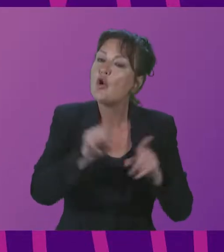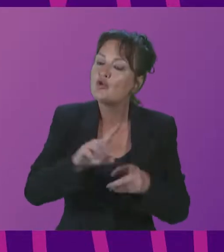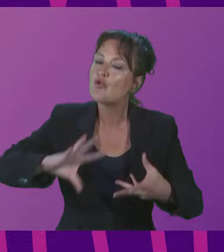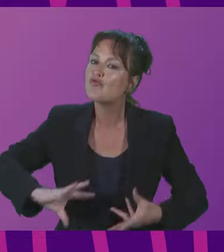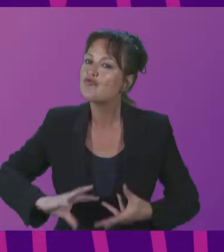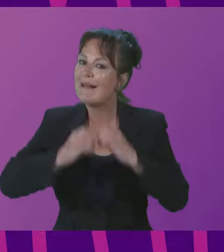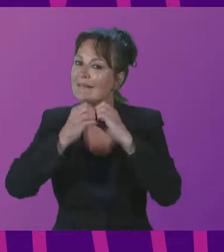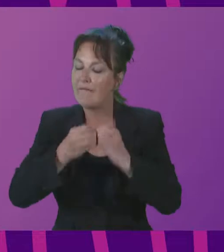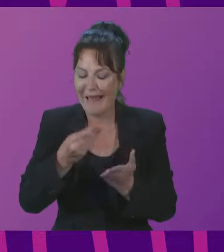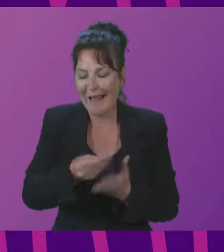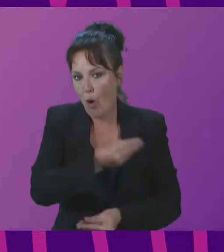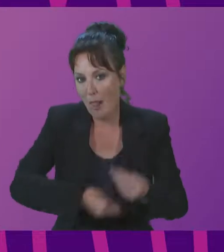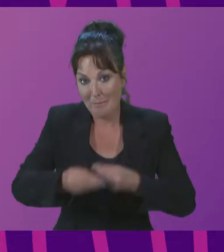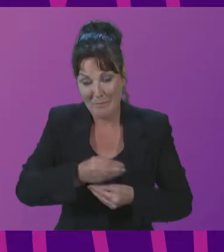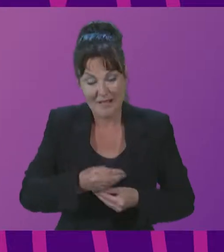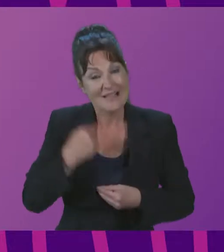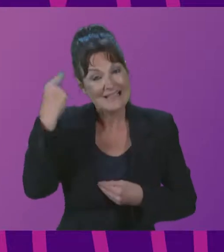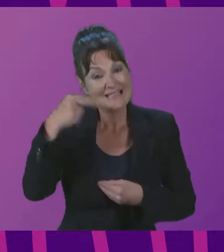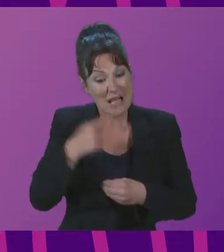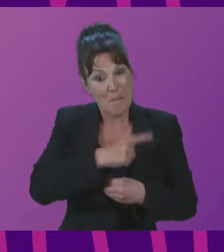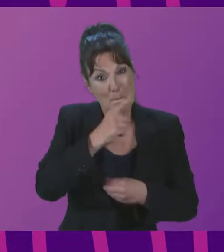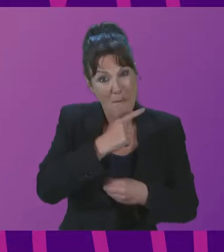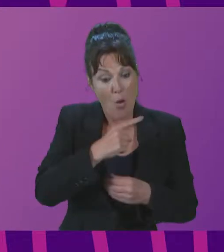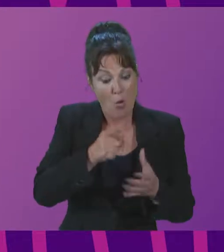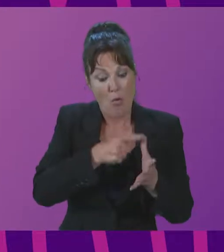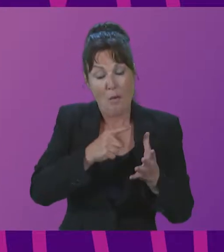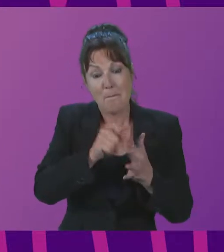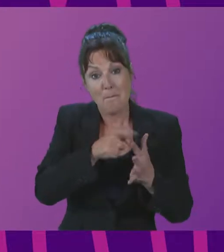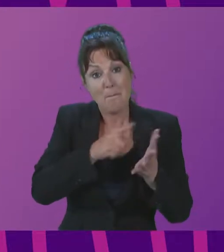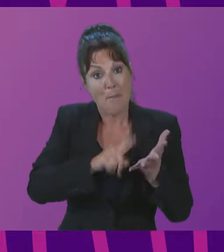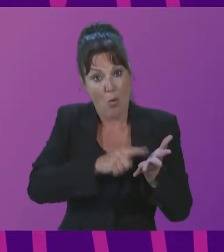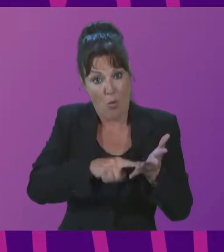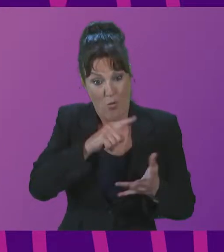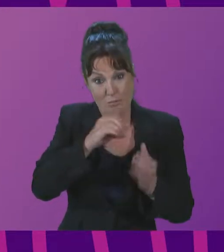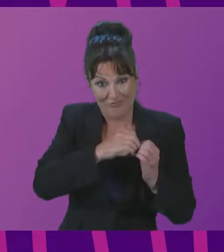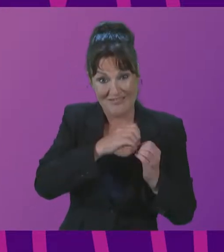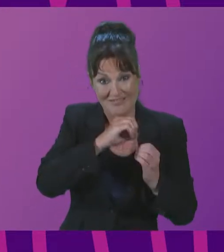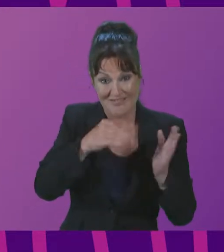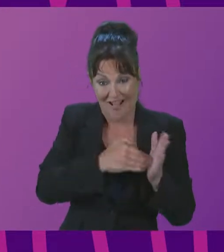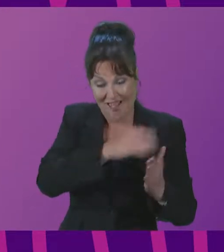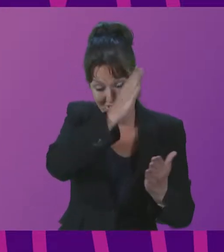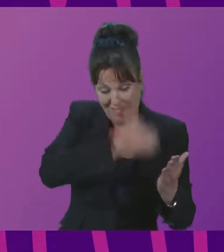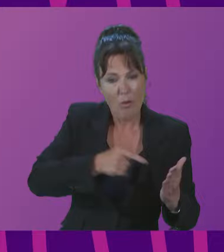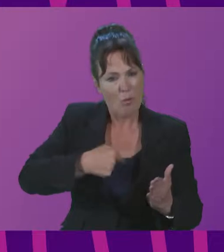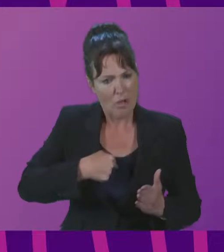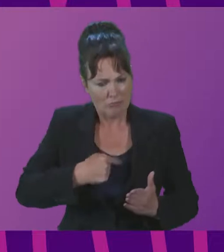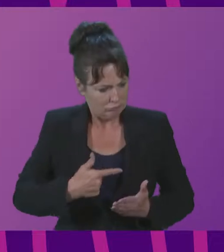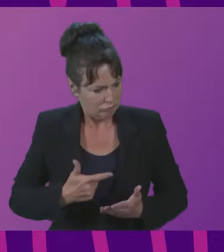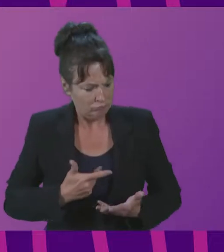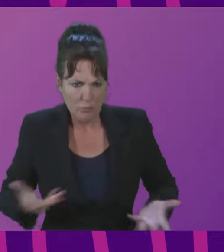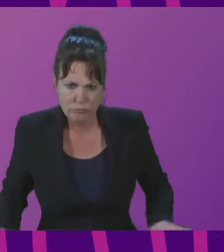at the São Paulo State Government. In São Paulo, we support, respect, and promote